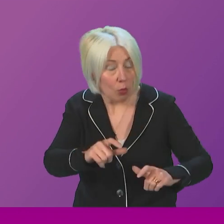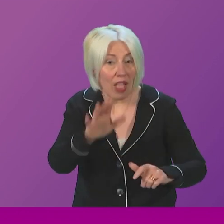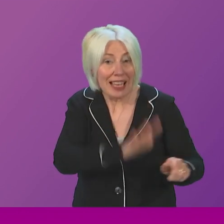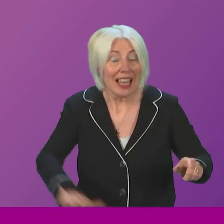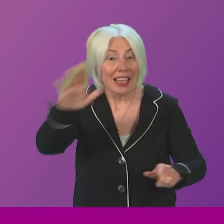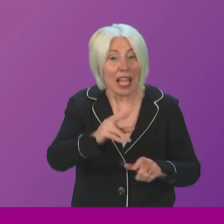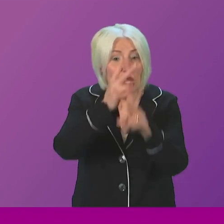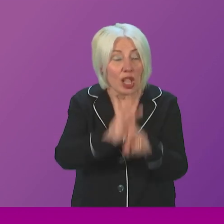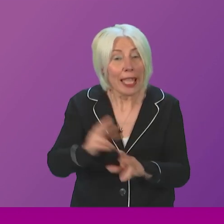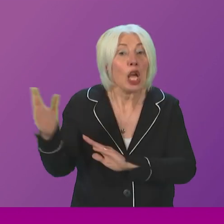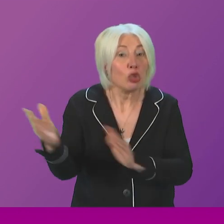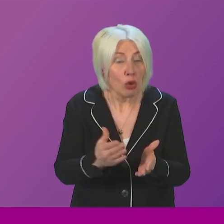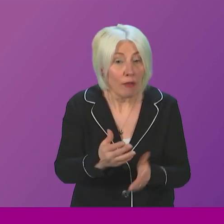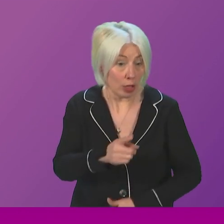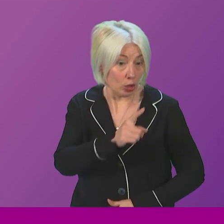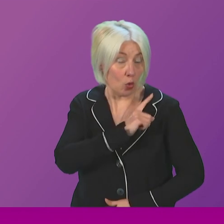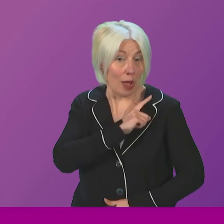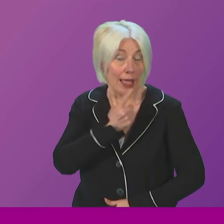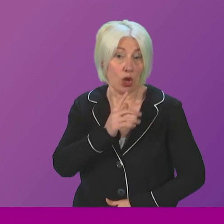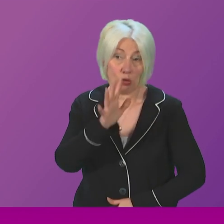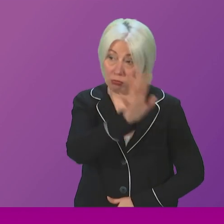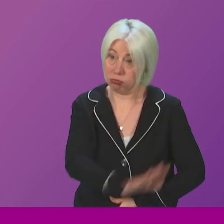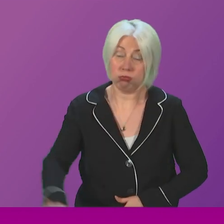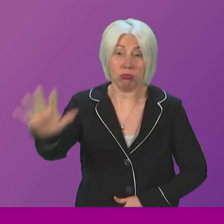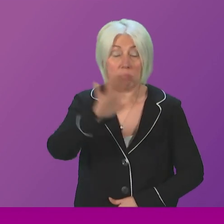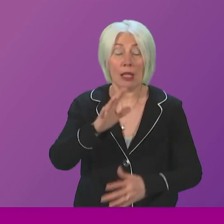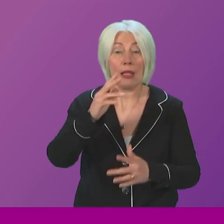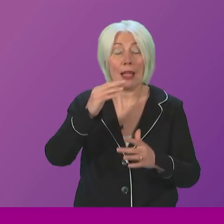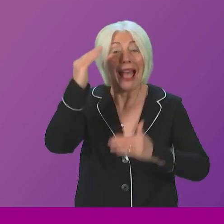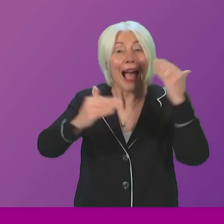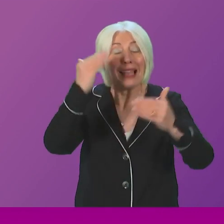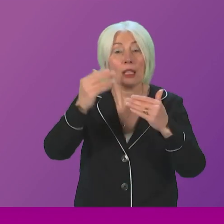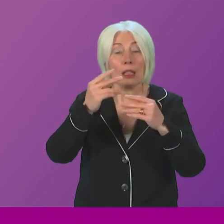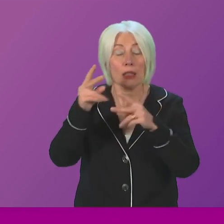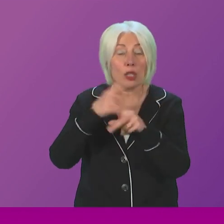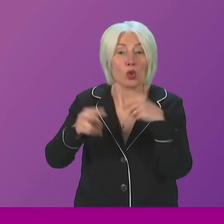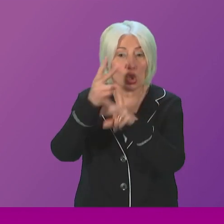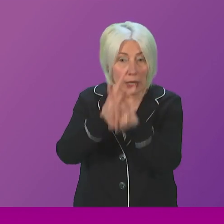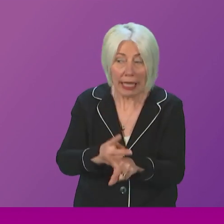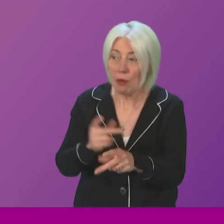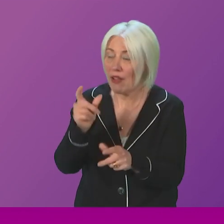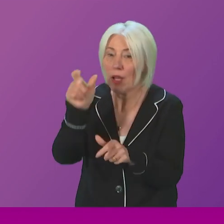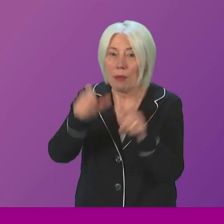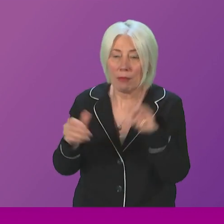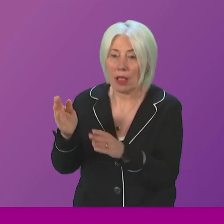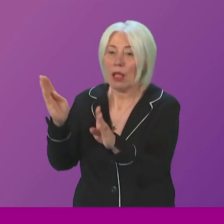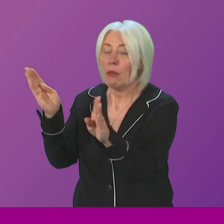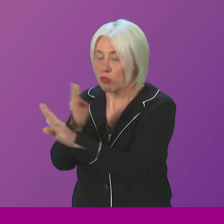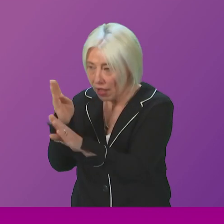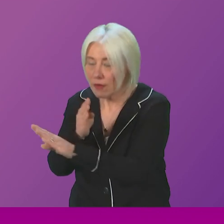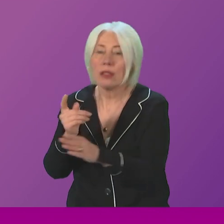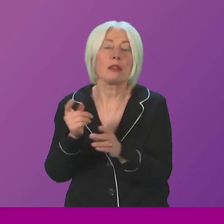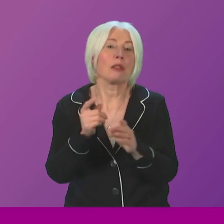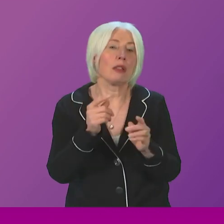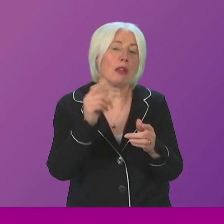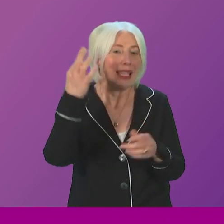Service. Because of the landscape of adult social care in the country, with private providers, in-house local authority